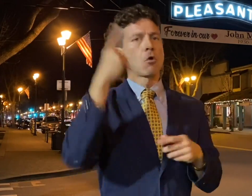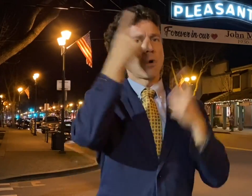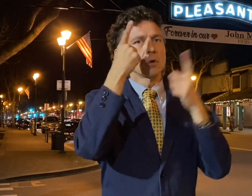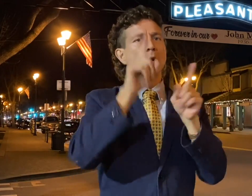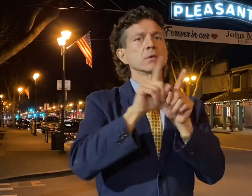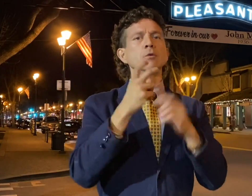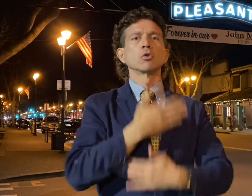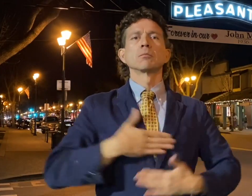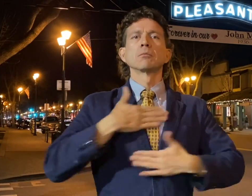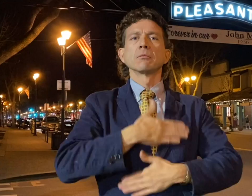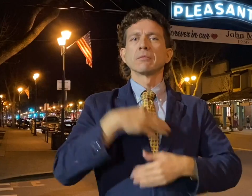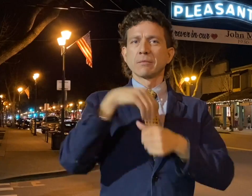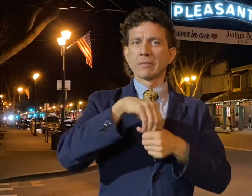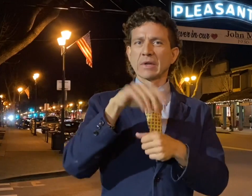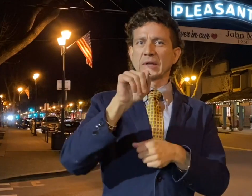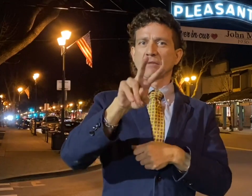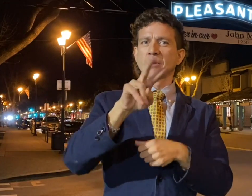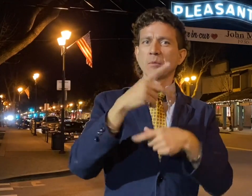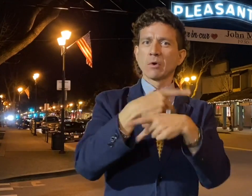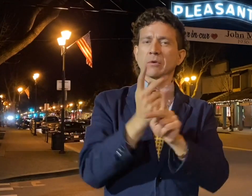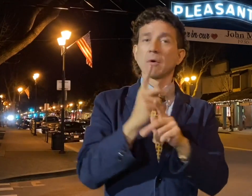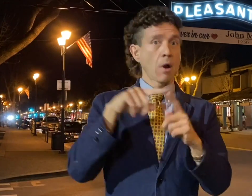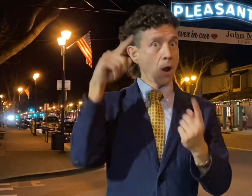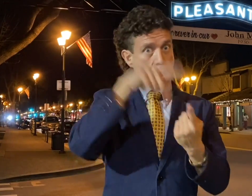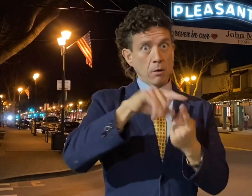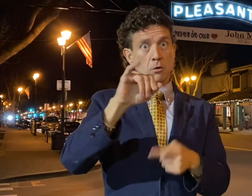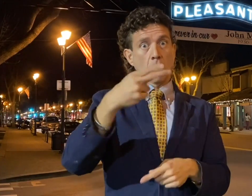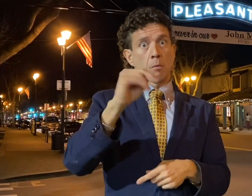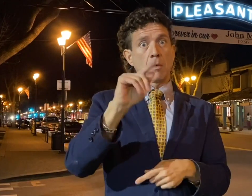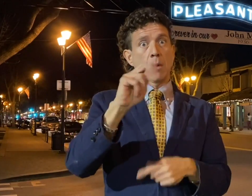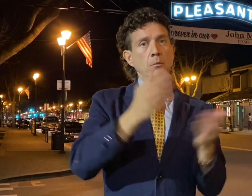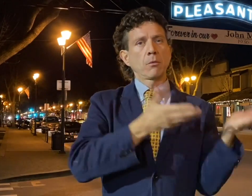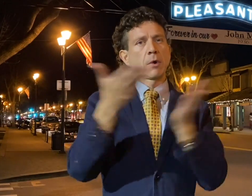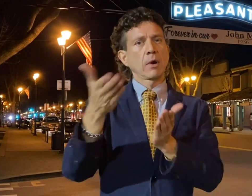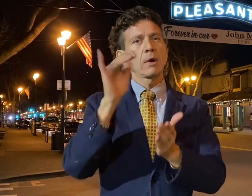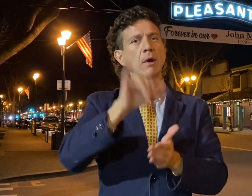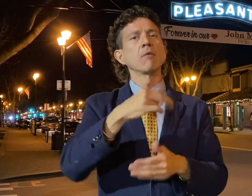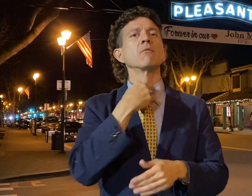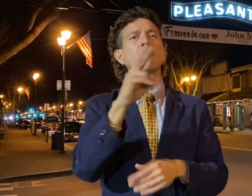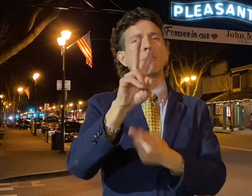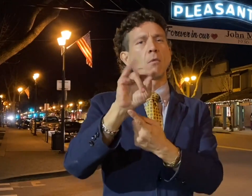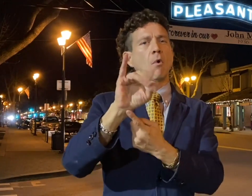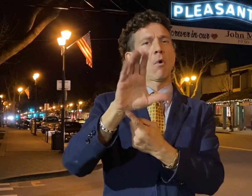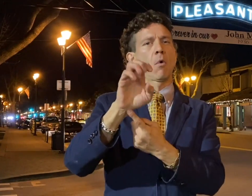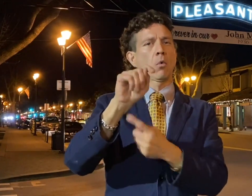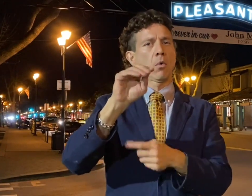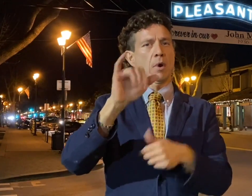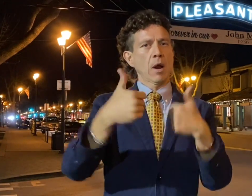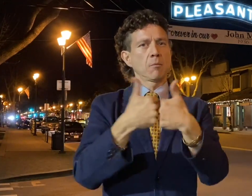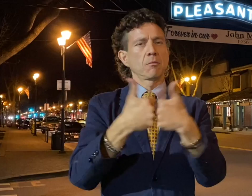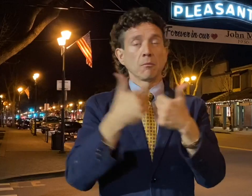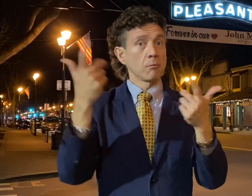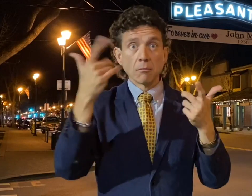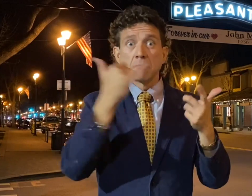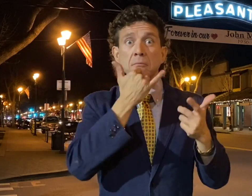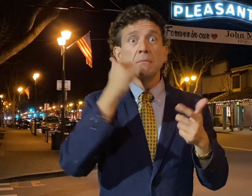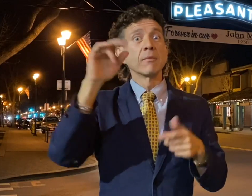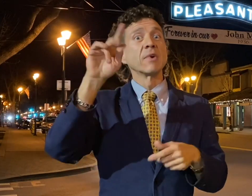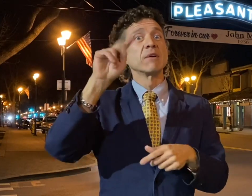until John brought his voice to the game of football. Then he was offered broadcasting jobs across all four